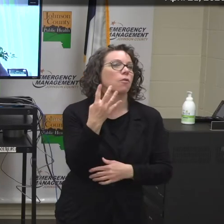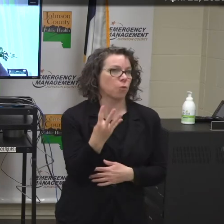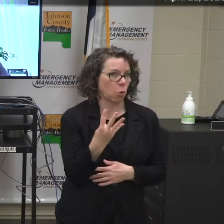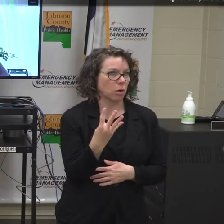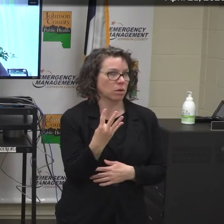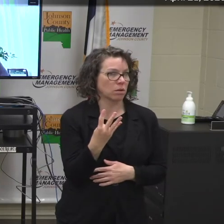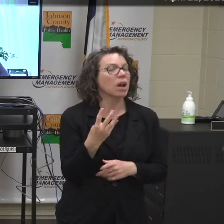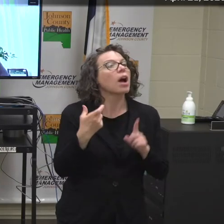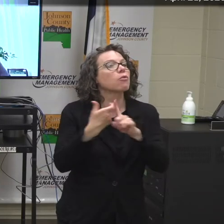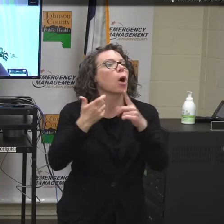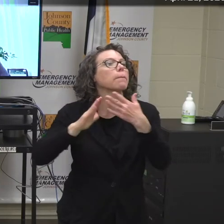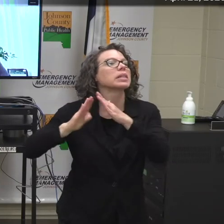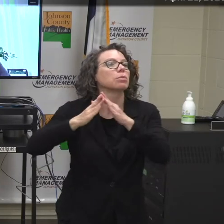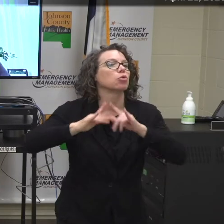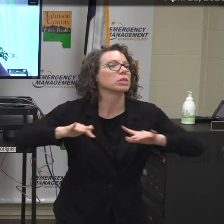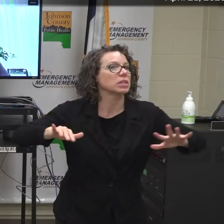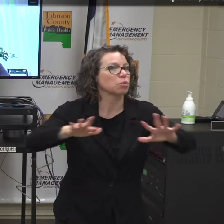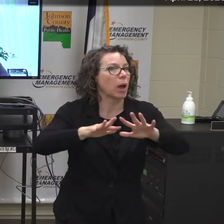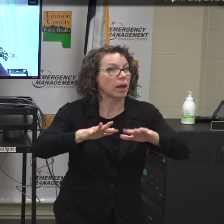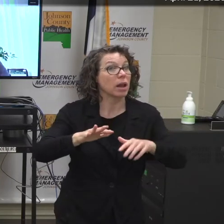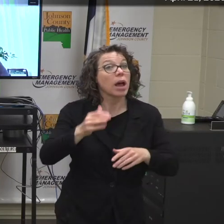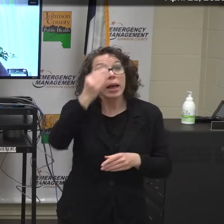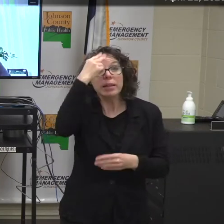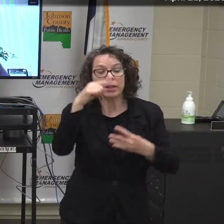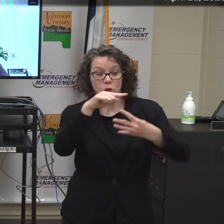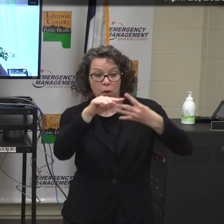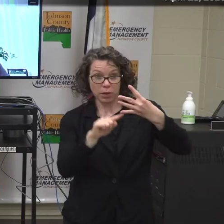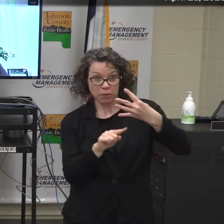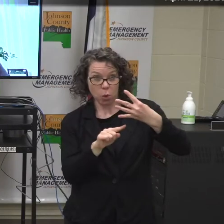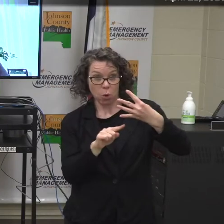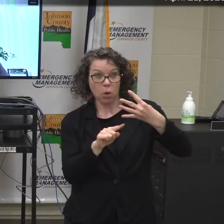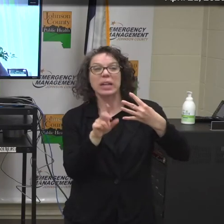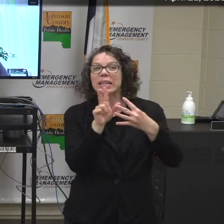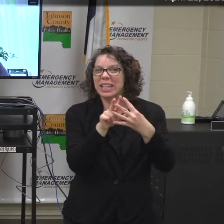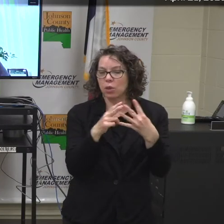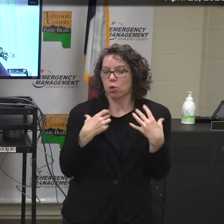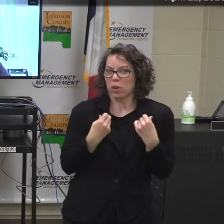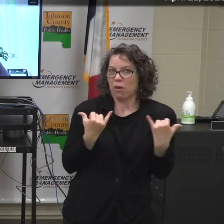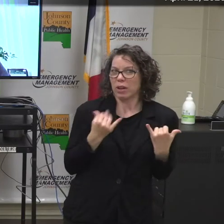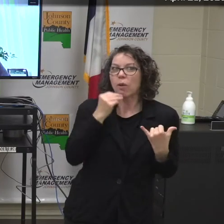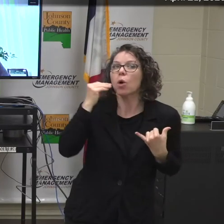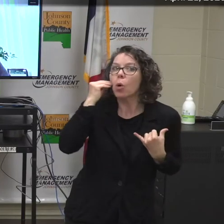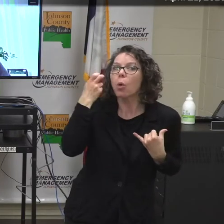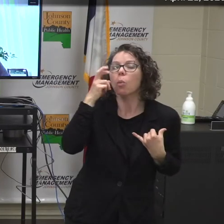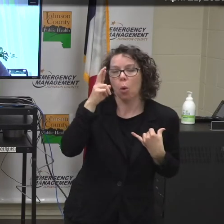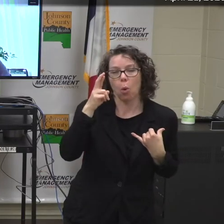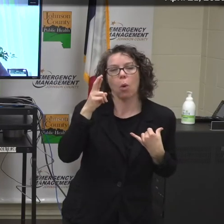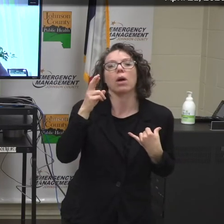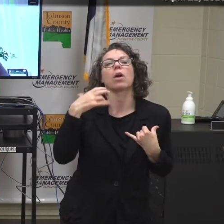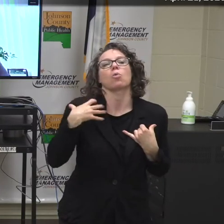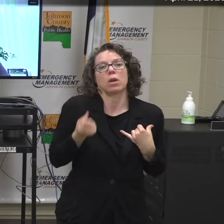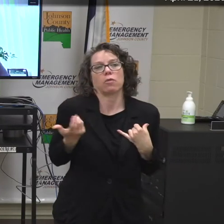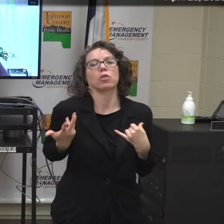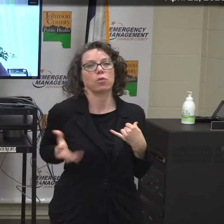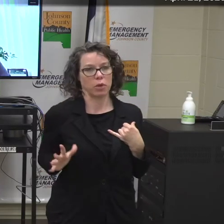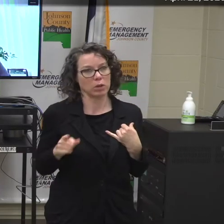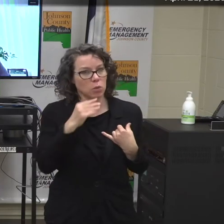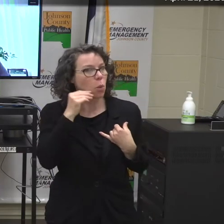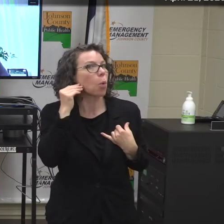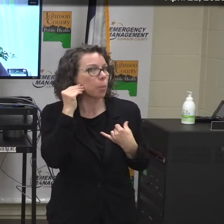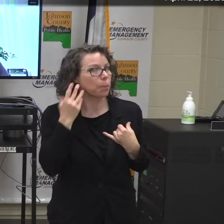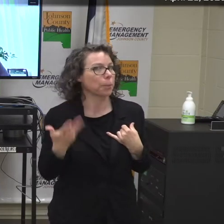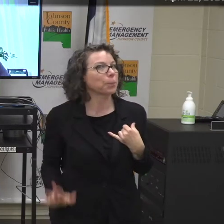have all, they are all recovering at home or have recovered at home. And that's, that's, that's that.